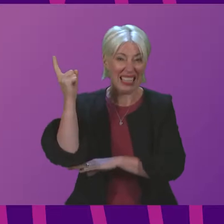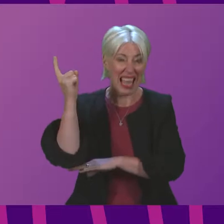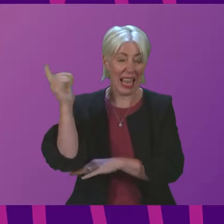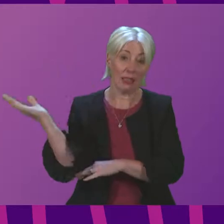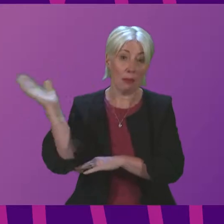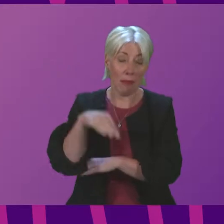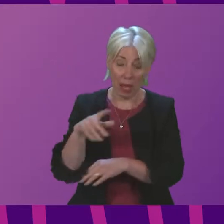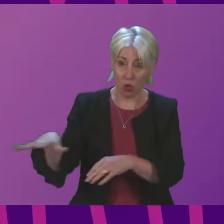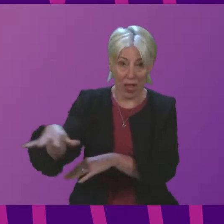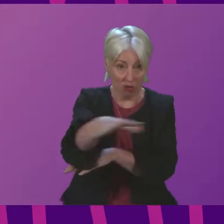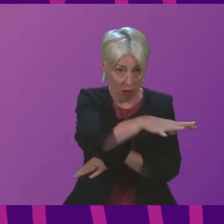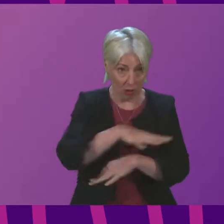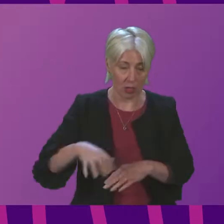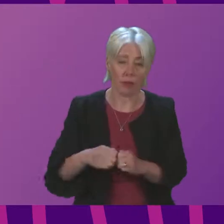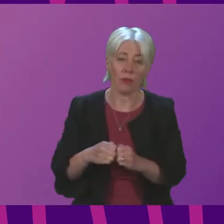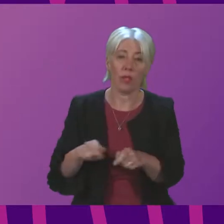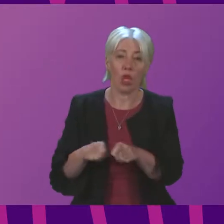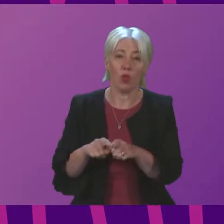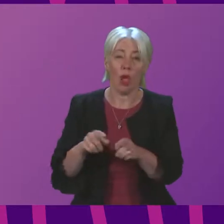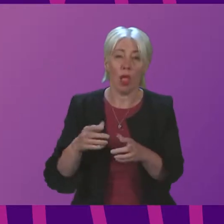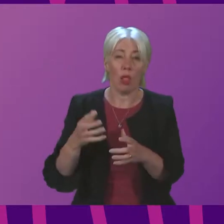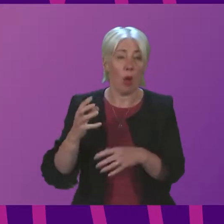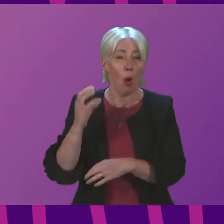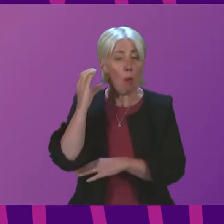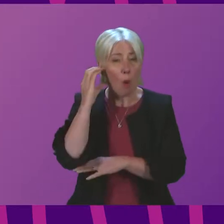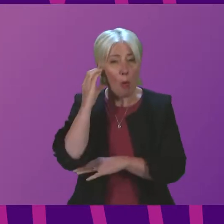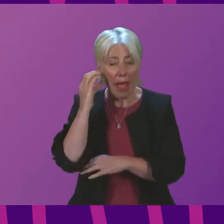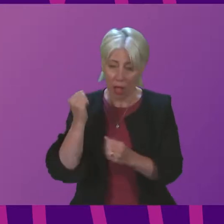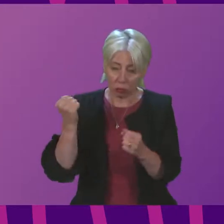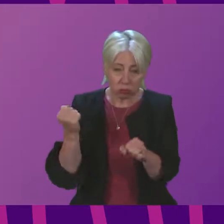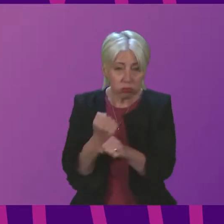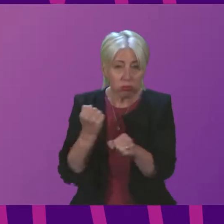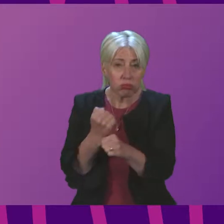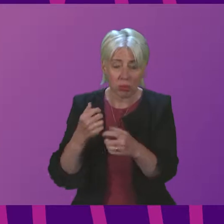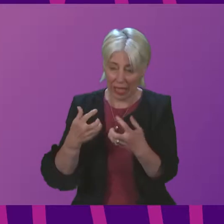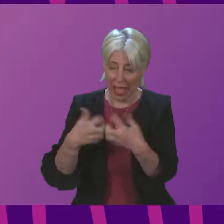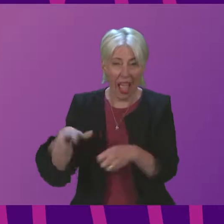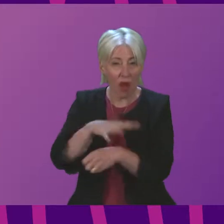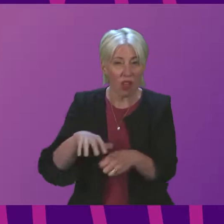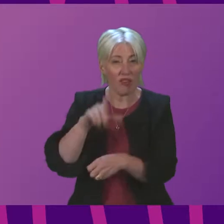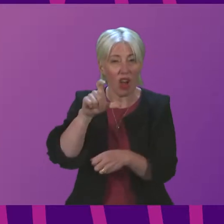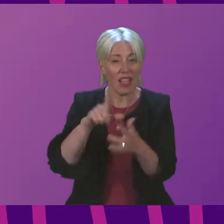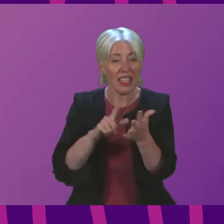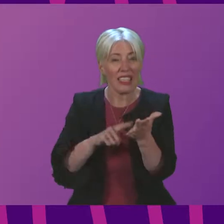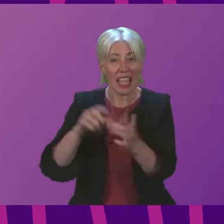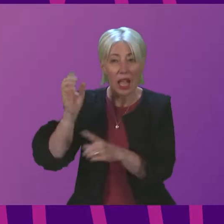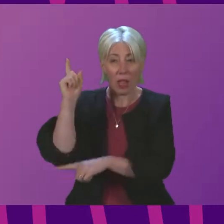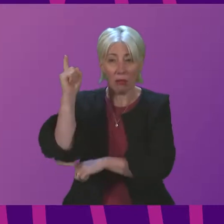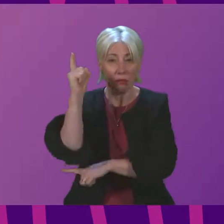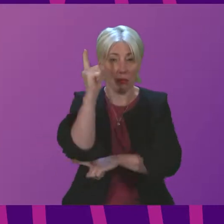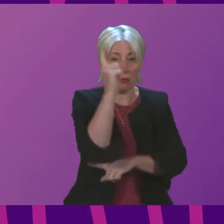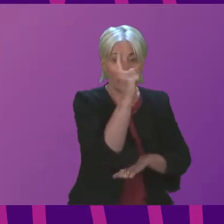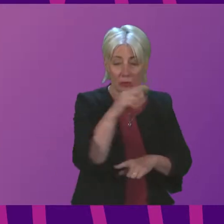Actions being taken include mobile generation deployment to affected cell locations. While the position is improving,